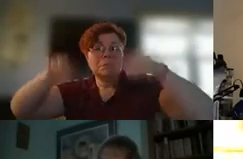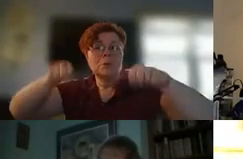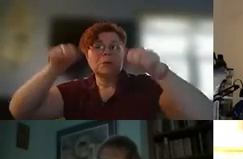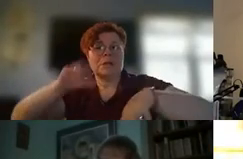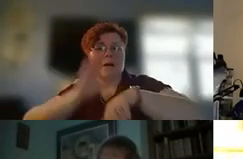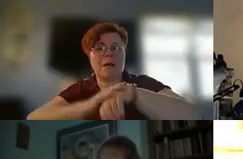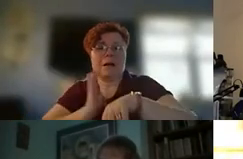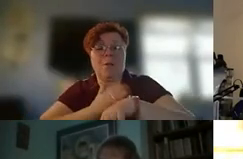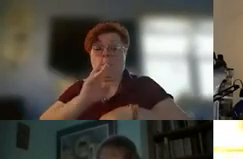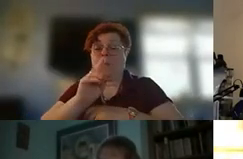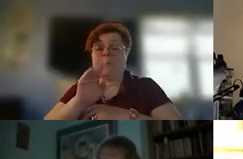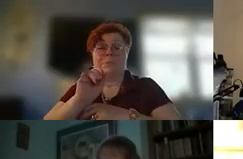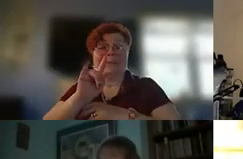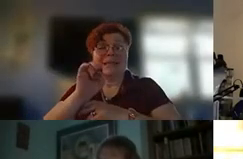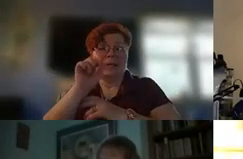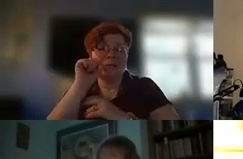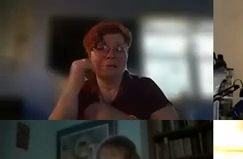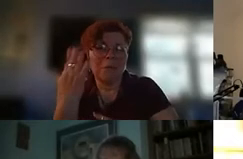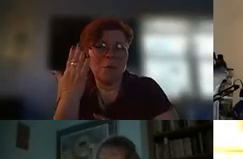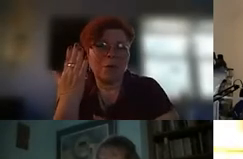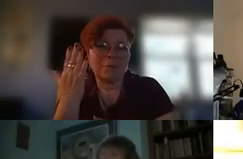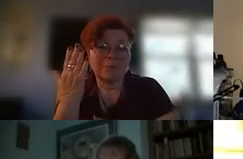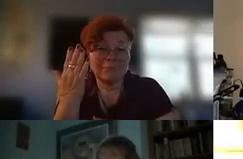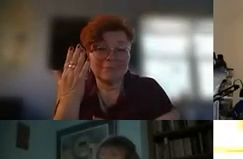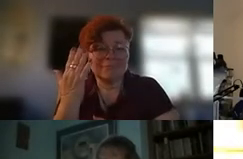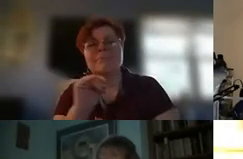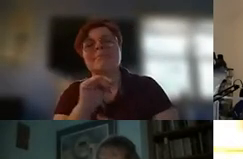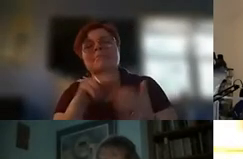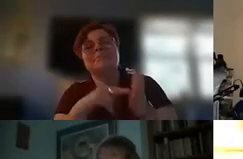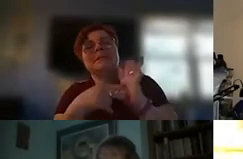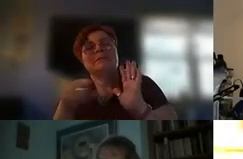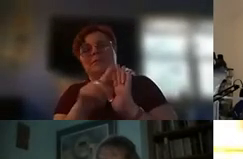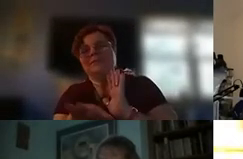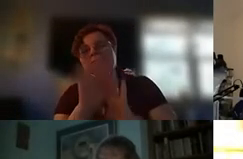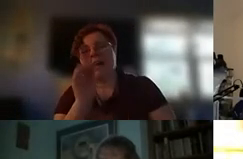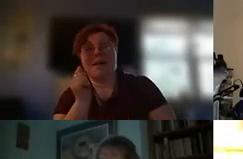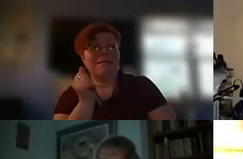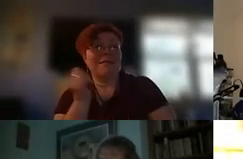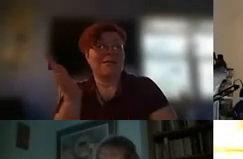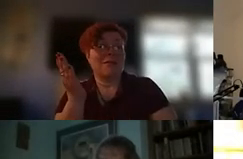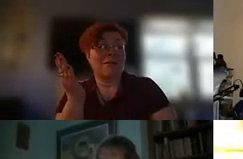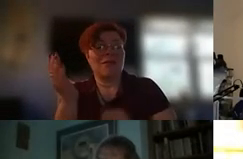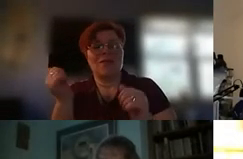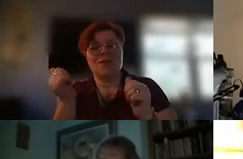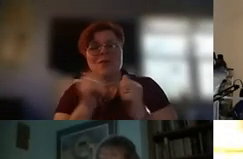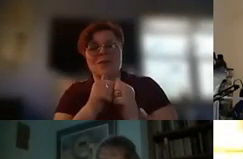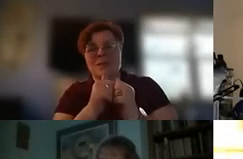tomorrow morning um so you can find them there under the um